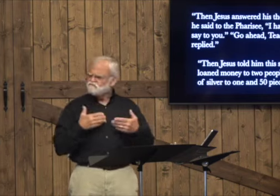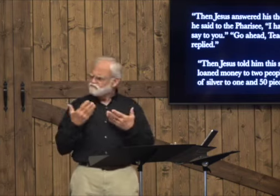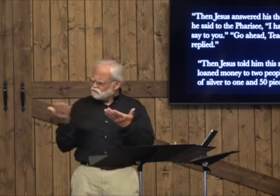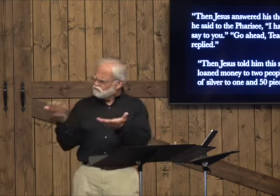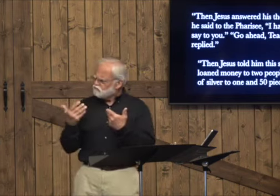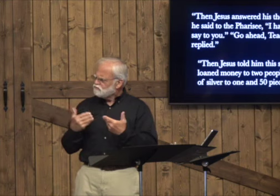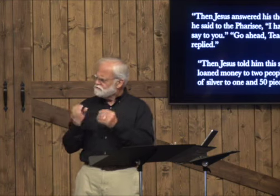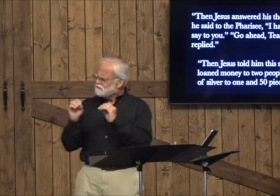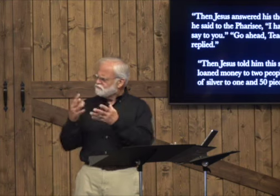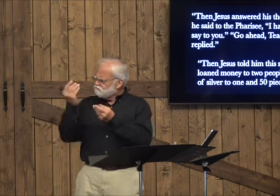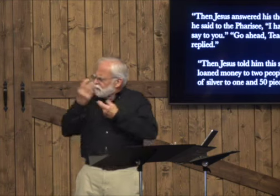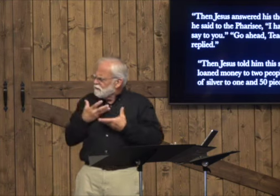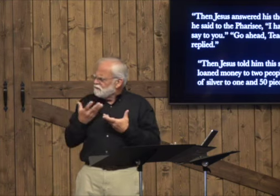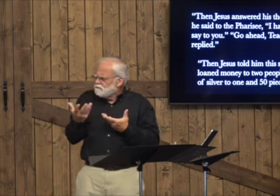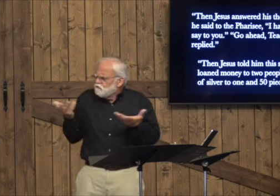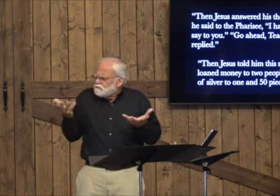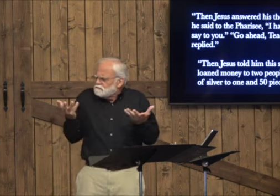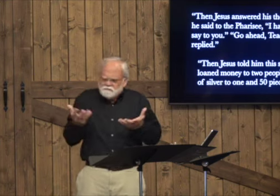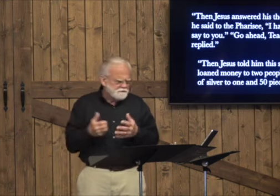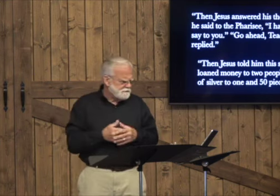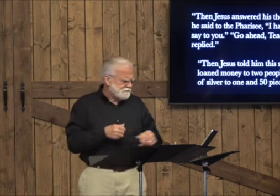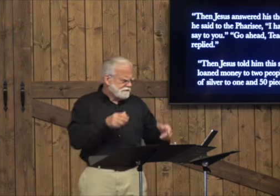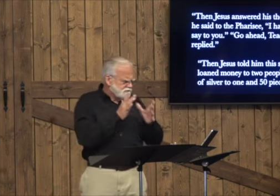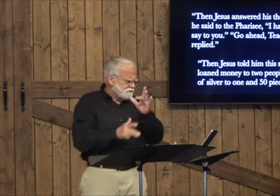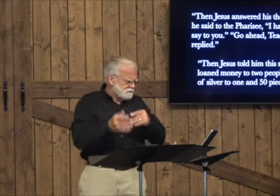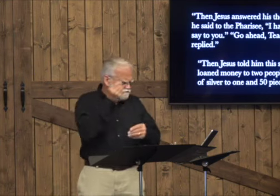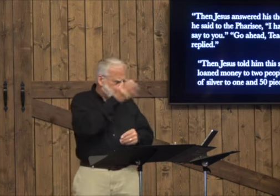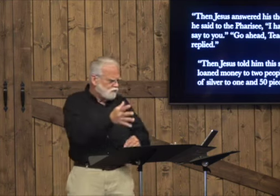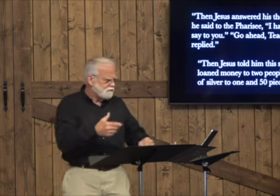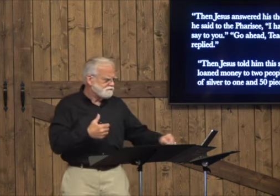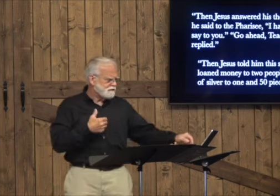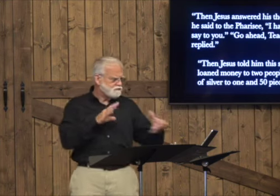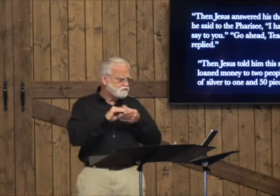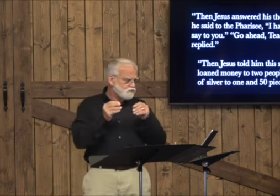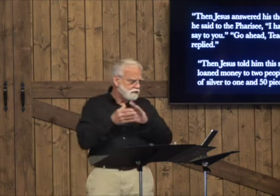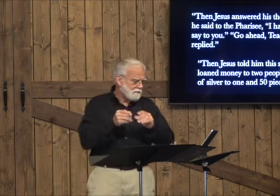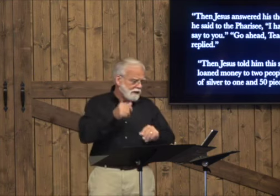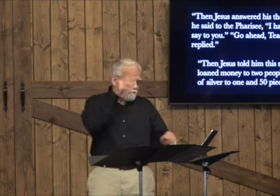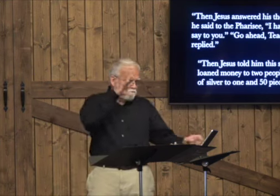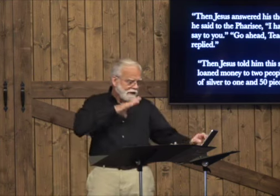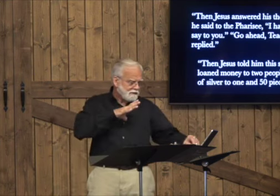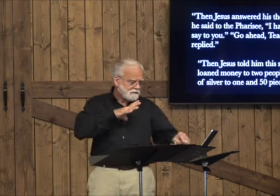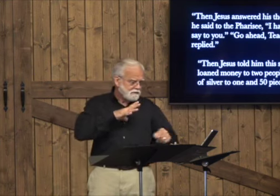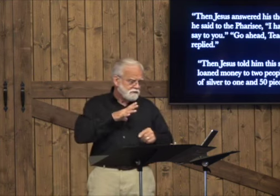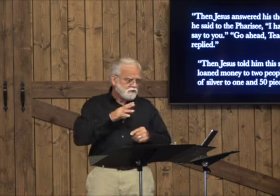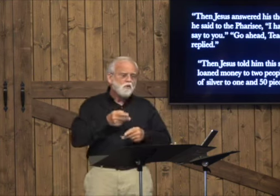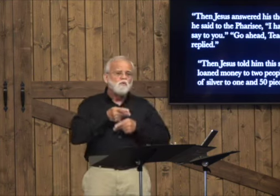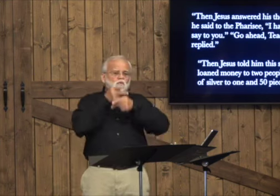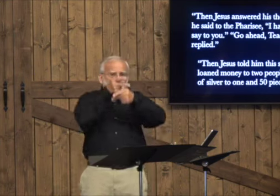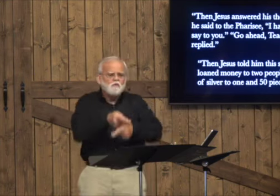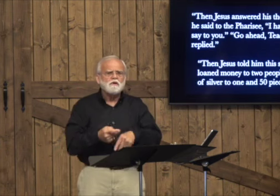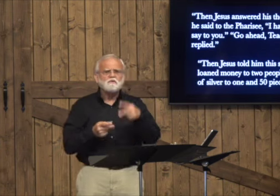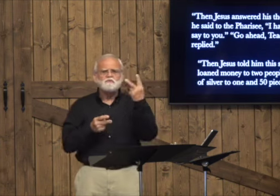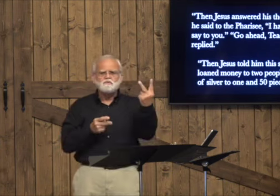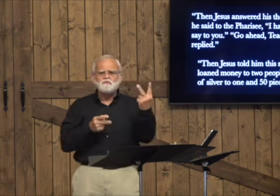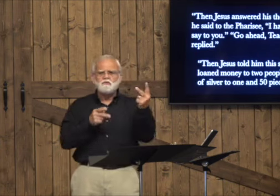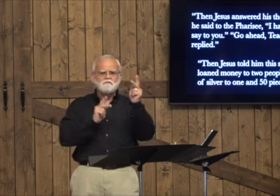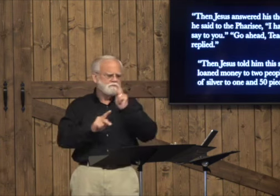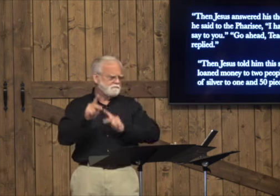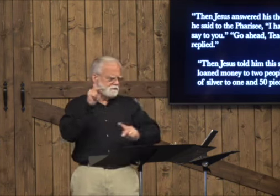Go ahead, Jesus. I'm going to reply. Then Jesus told him the story. There was a man